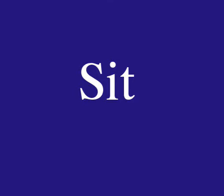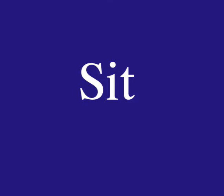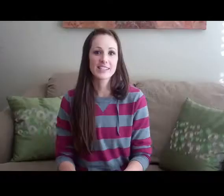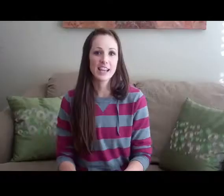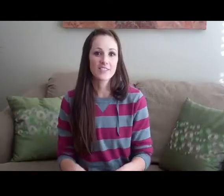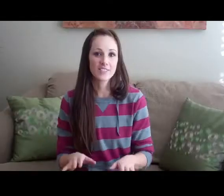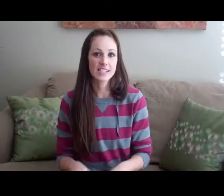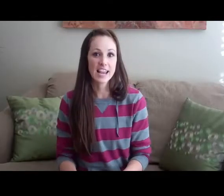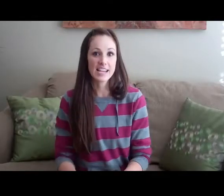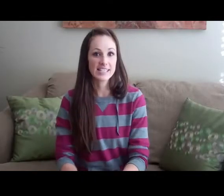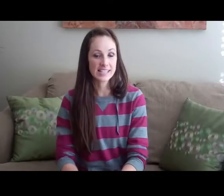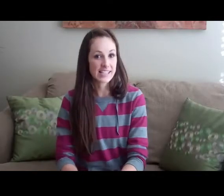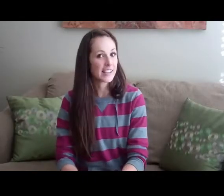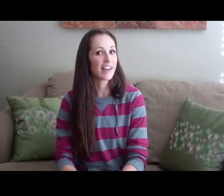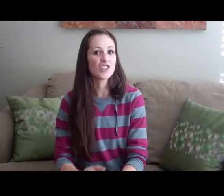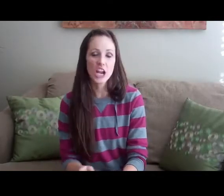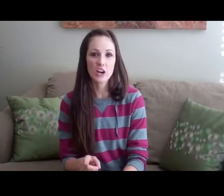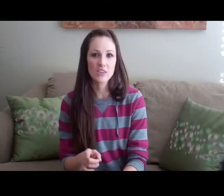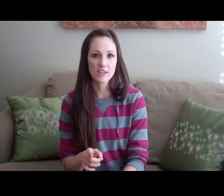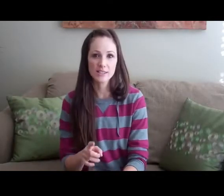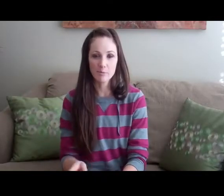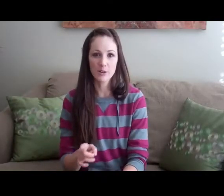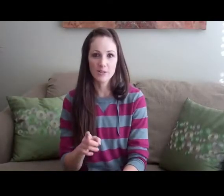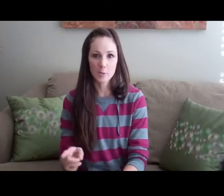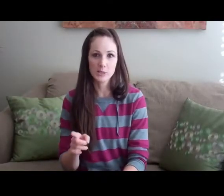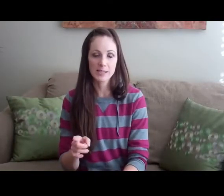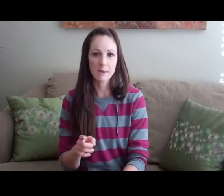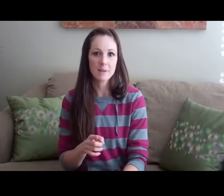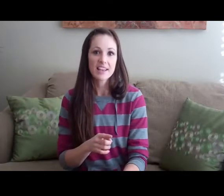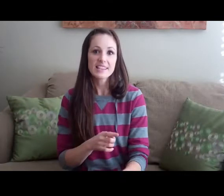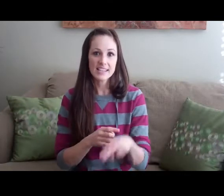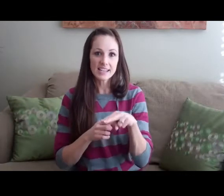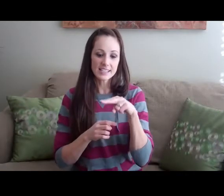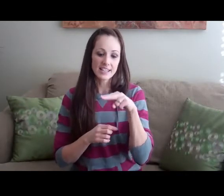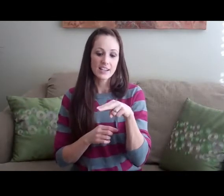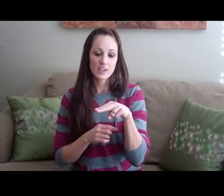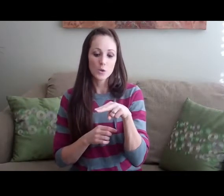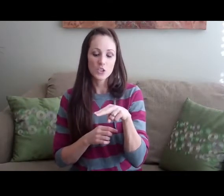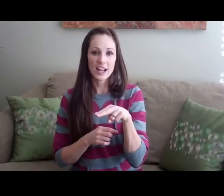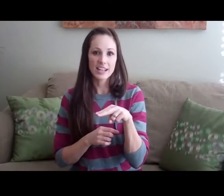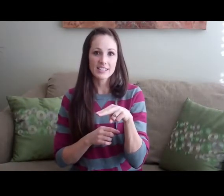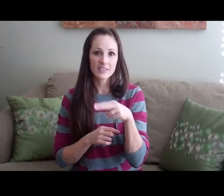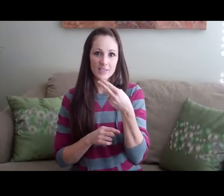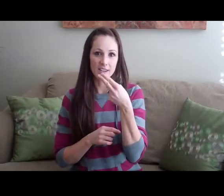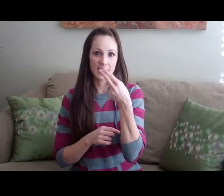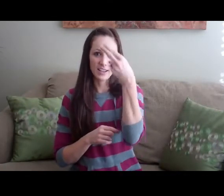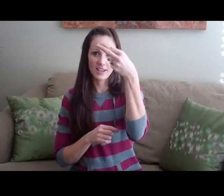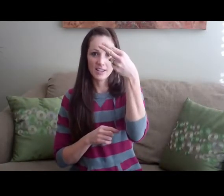The sign today is sit and chair. They're similar. They're almost the same. Sit. You hold your hand in a